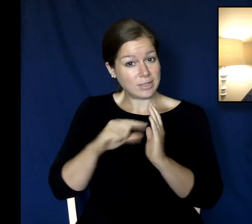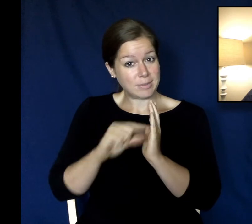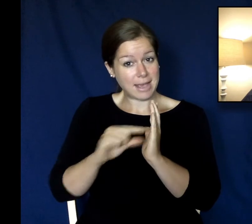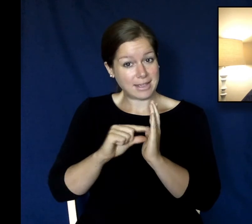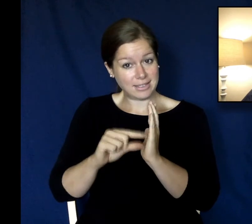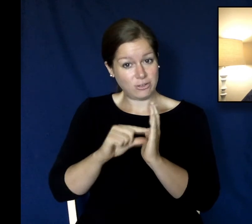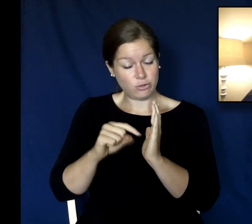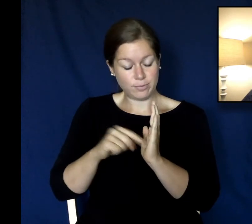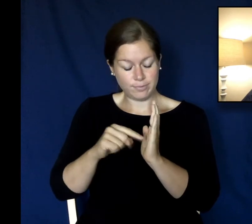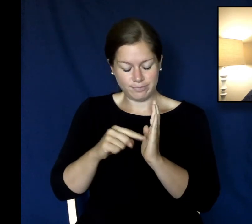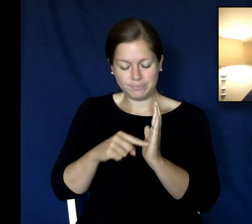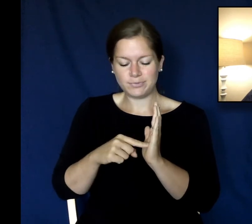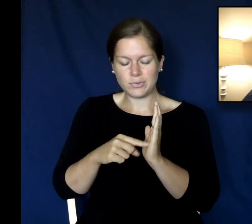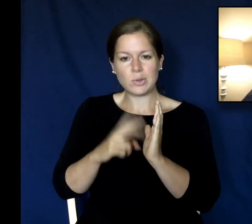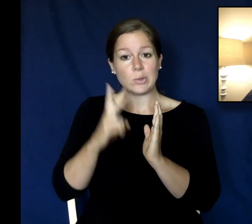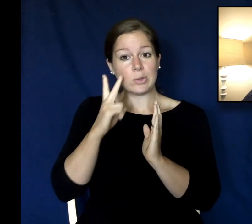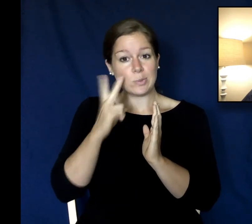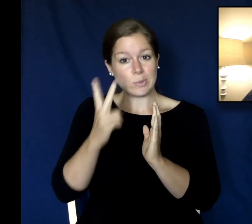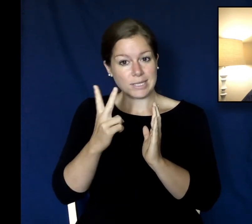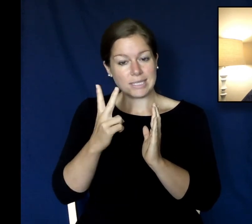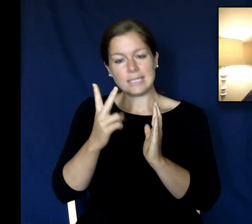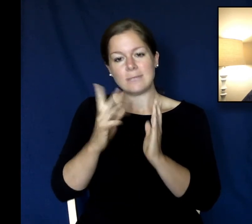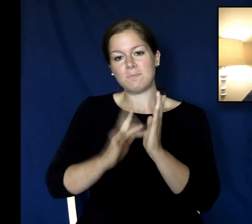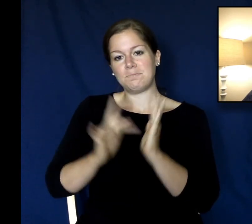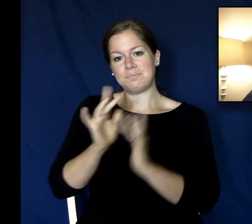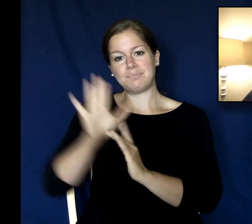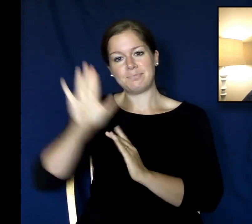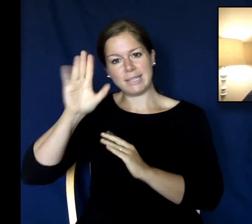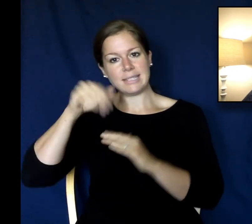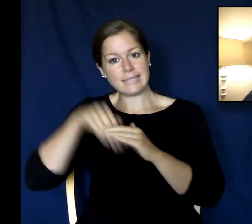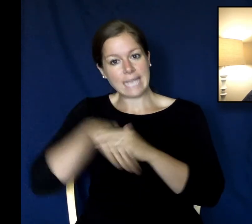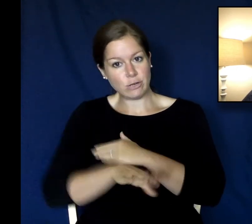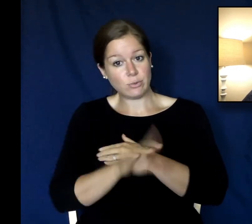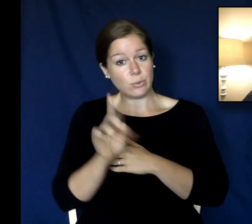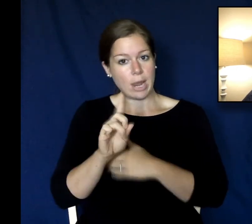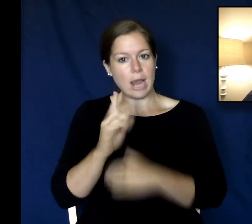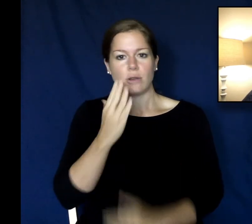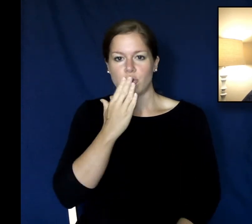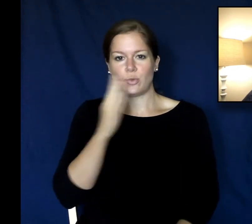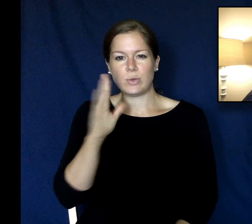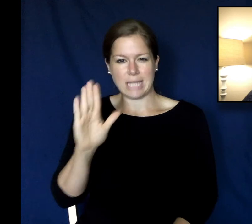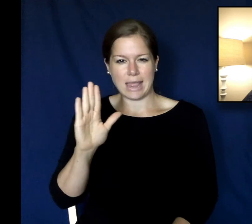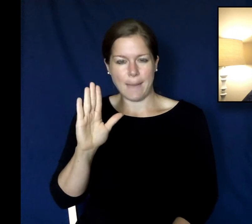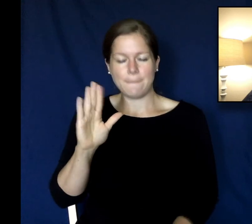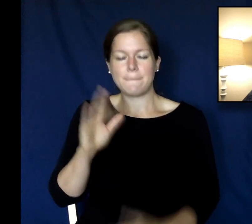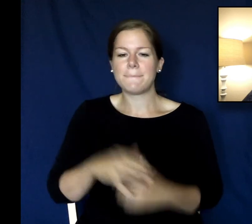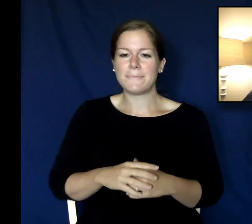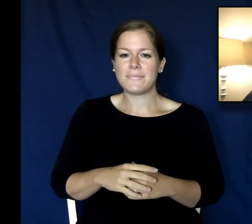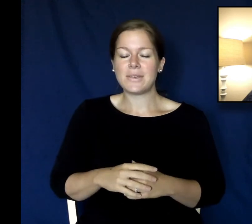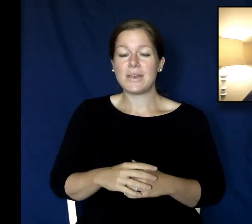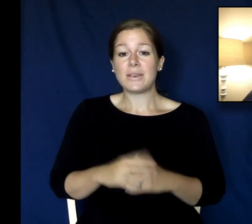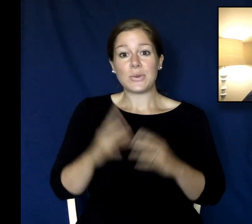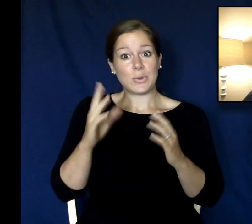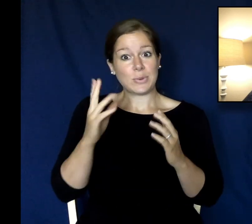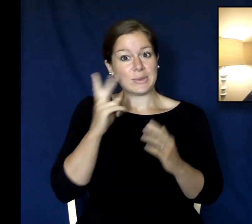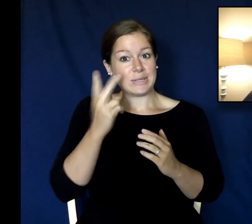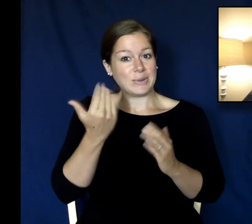triumphal entry and there's a lot of good passages obviously that we're going to we're going to go through together this week so I hope you come back tomorrow and join me